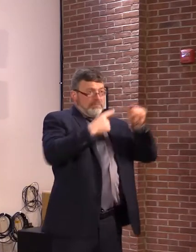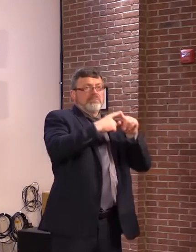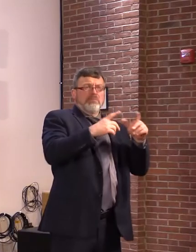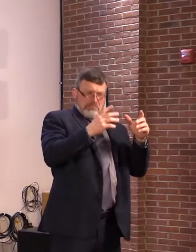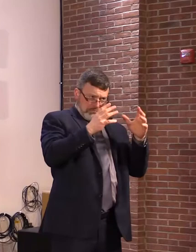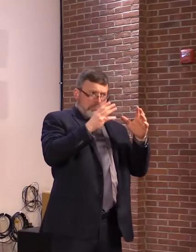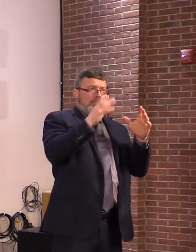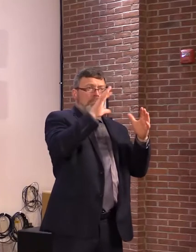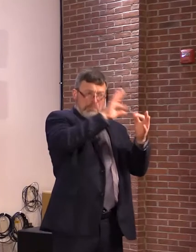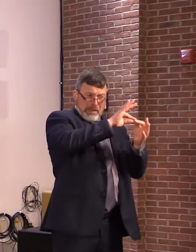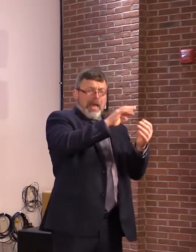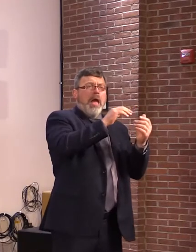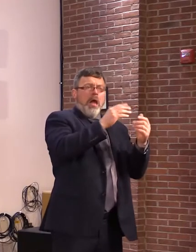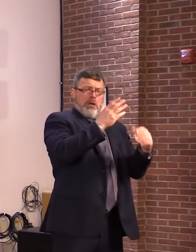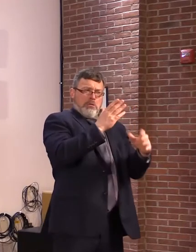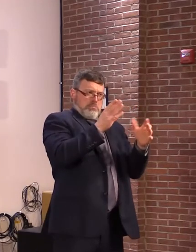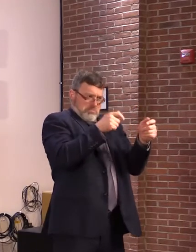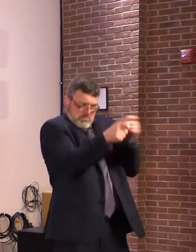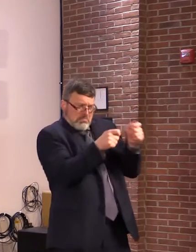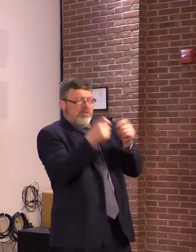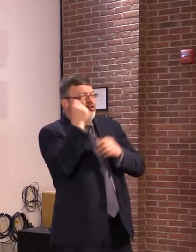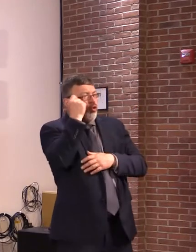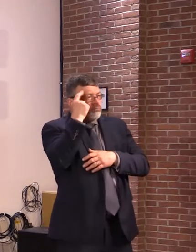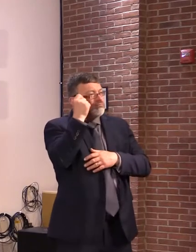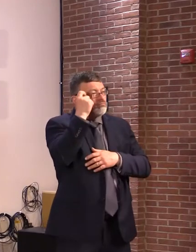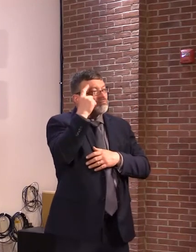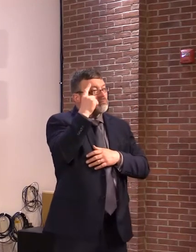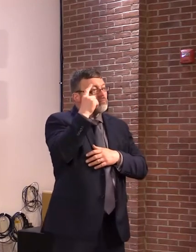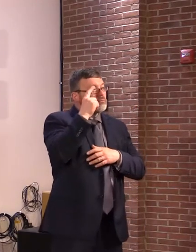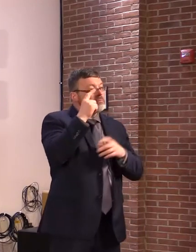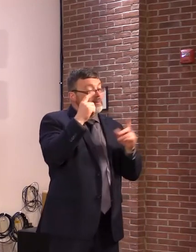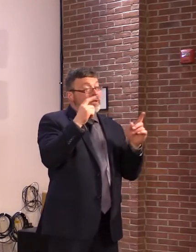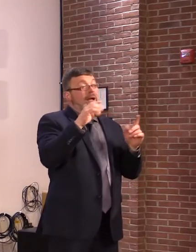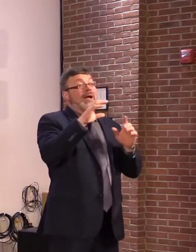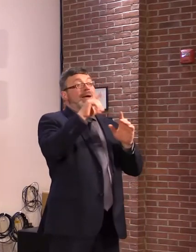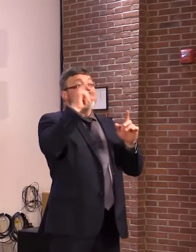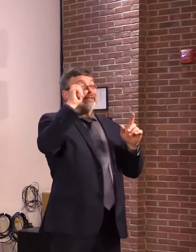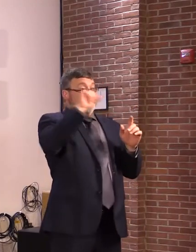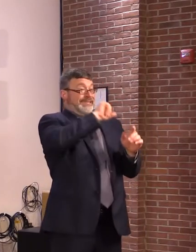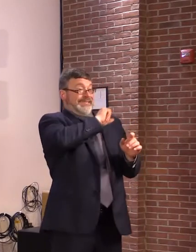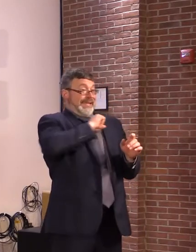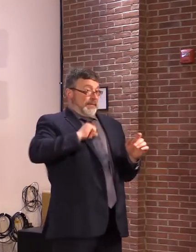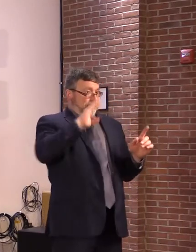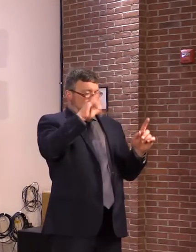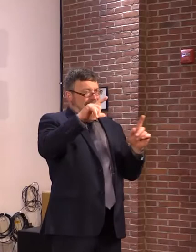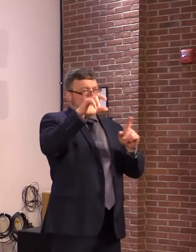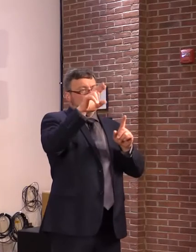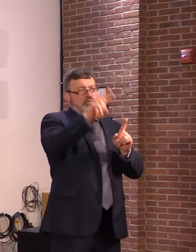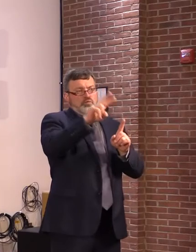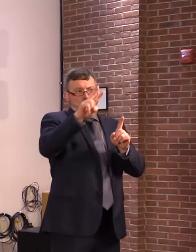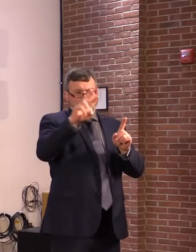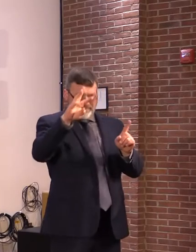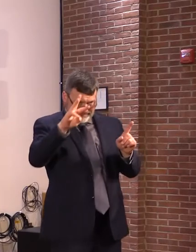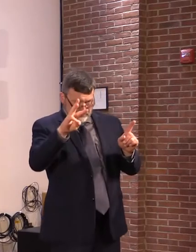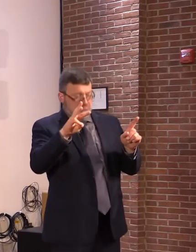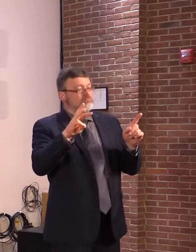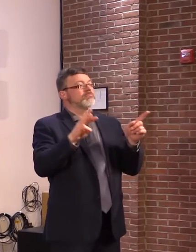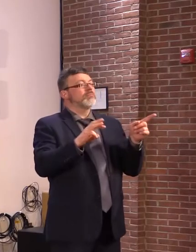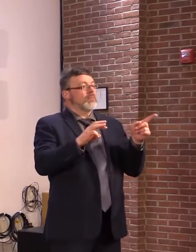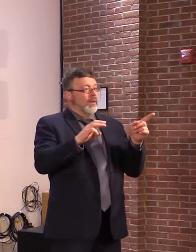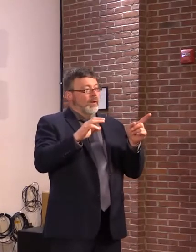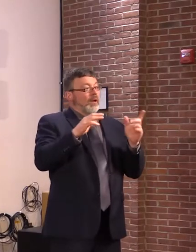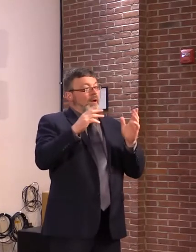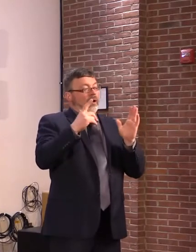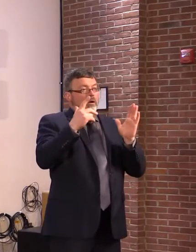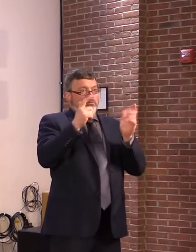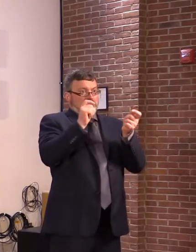particularly S-226. Had a lot of the positive regulatory reforms that we were hoping